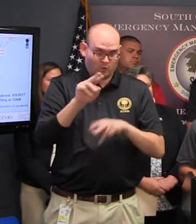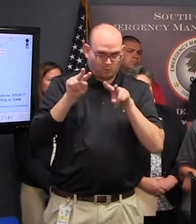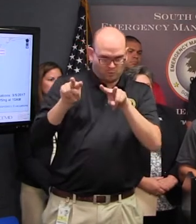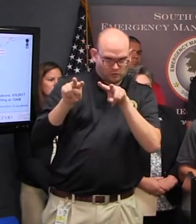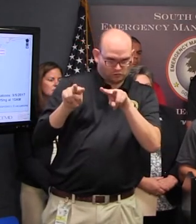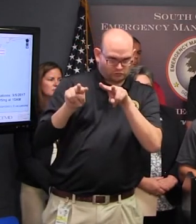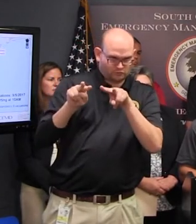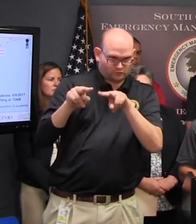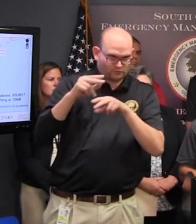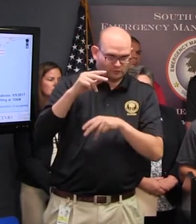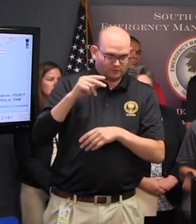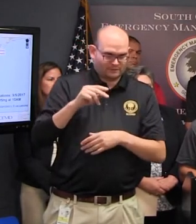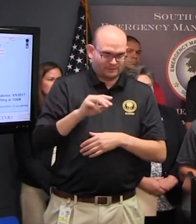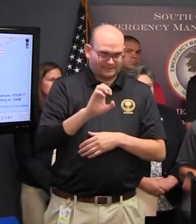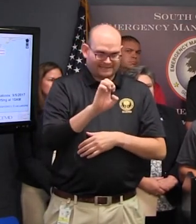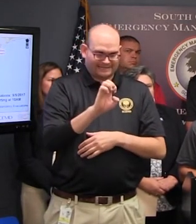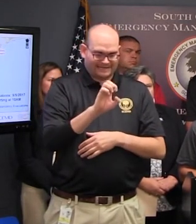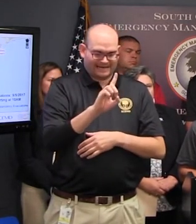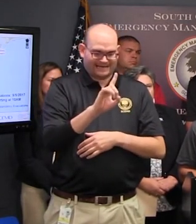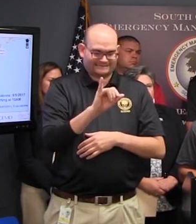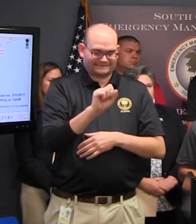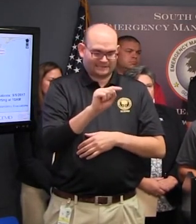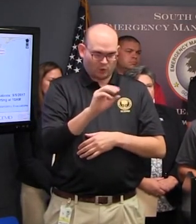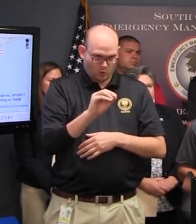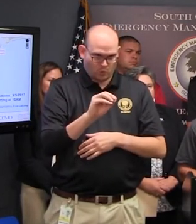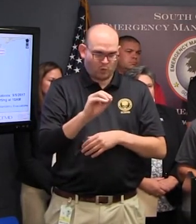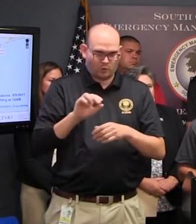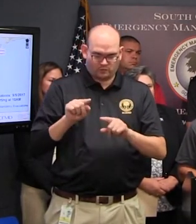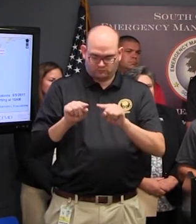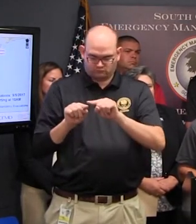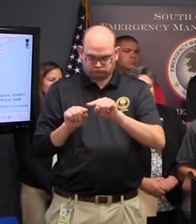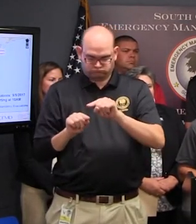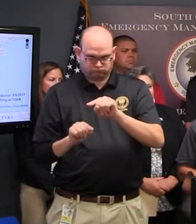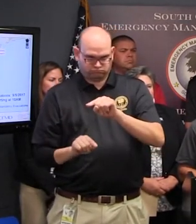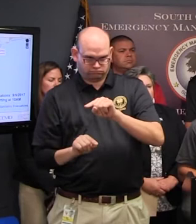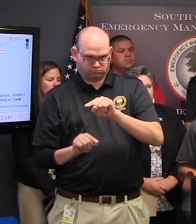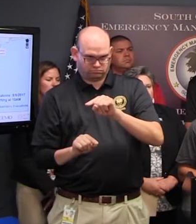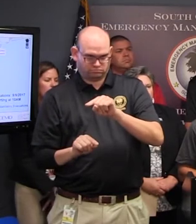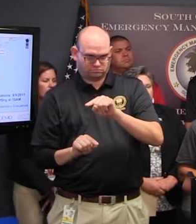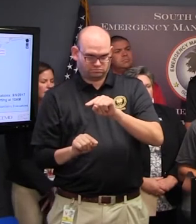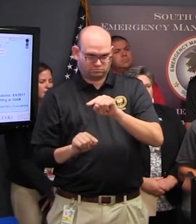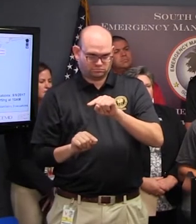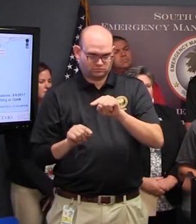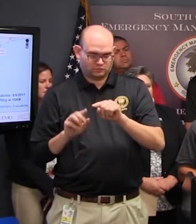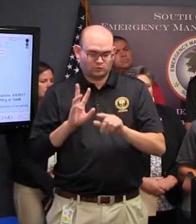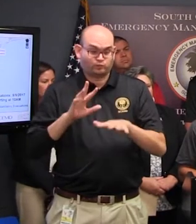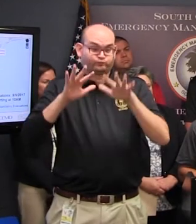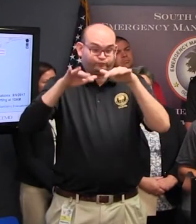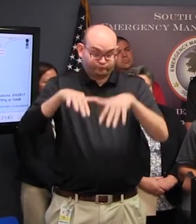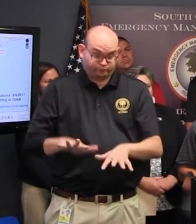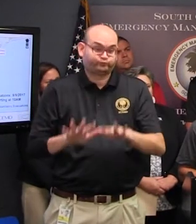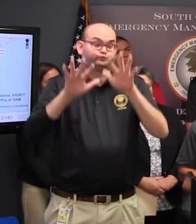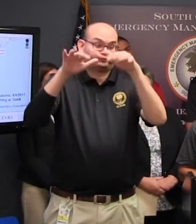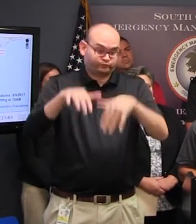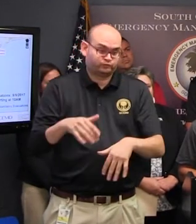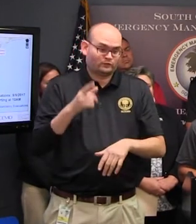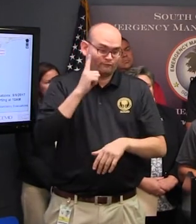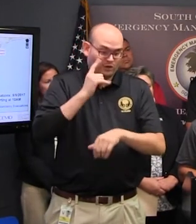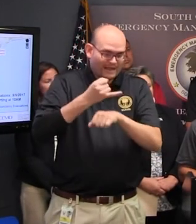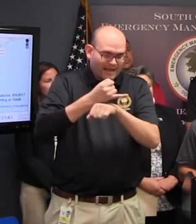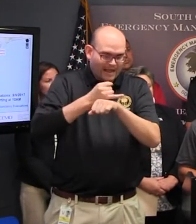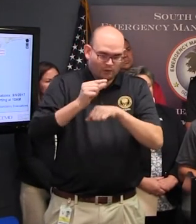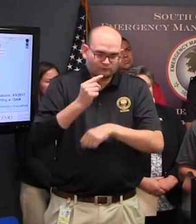is also in effect from Edisto Beach farther south and a storm surge watch is in effect from Isle of Palms south